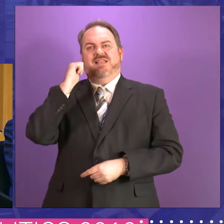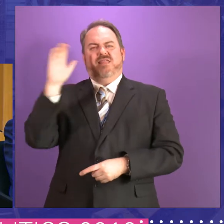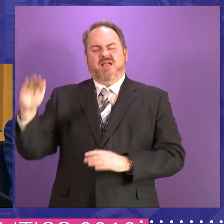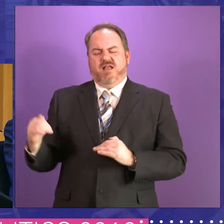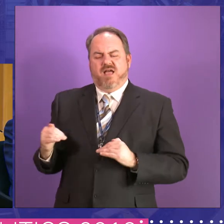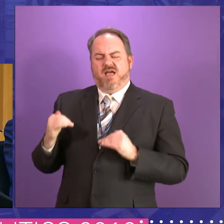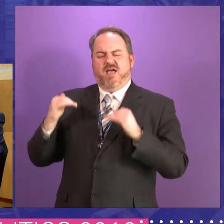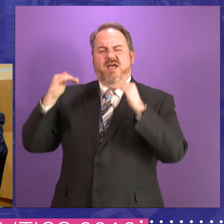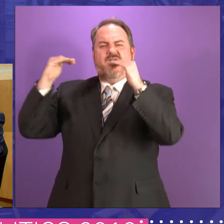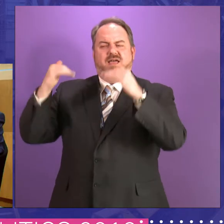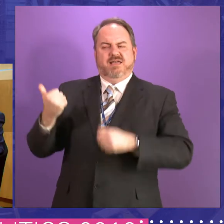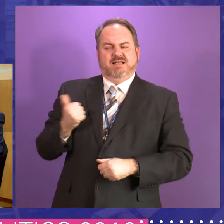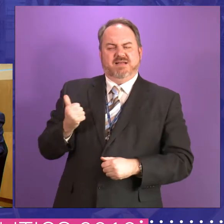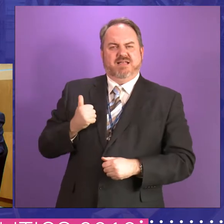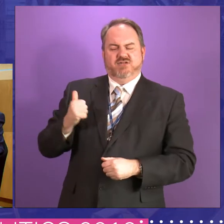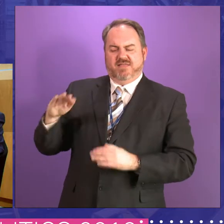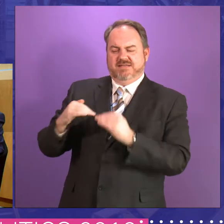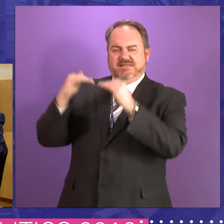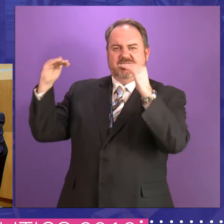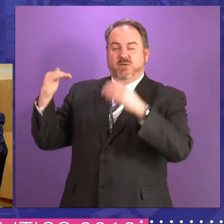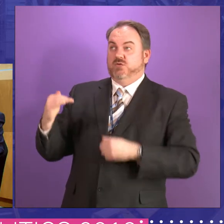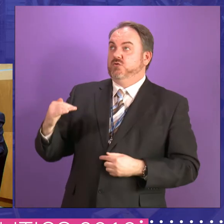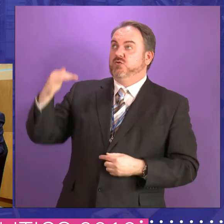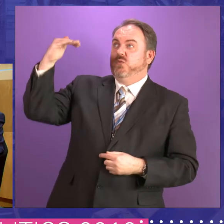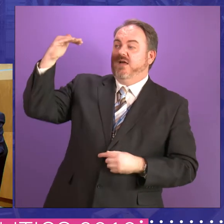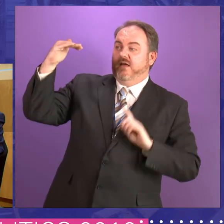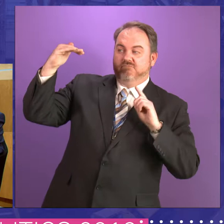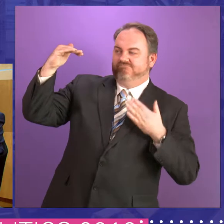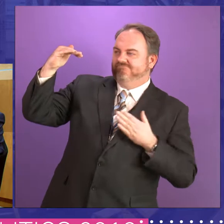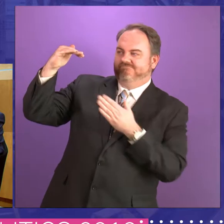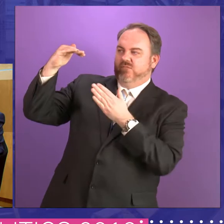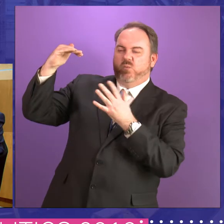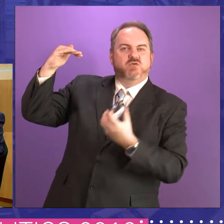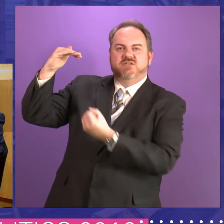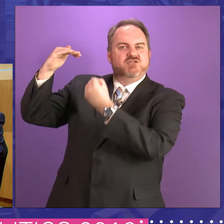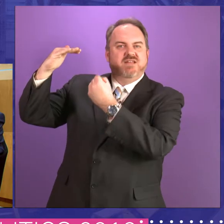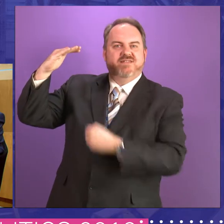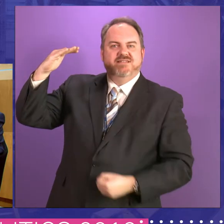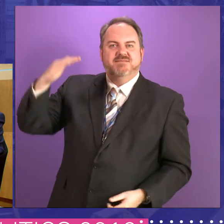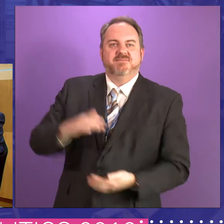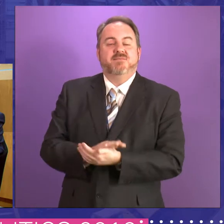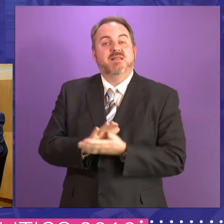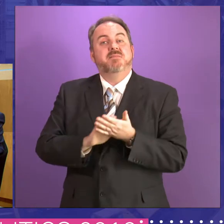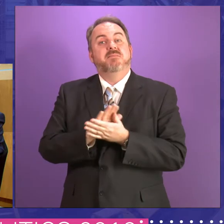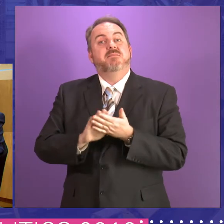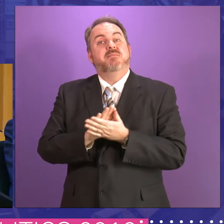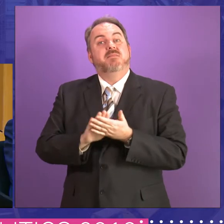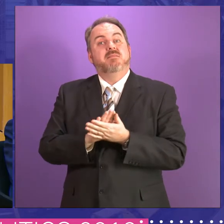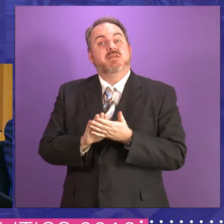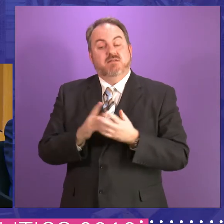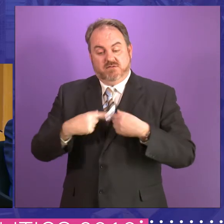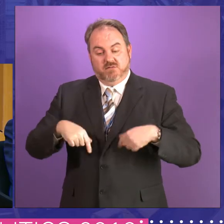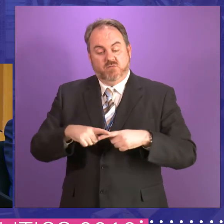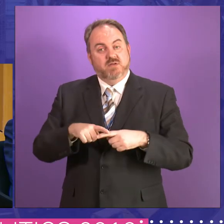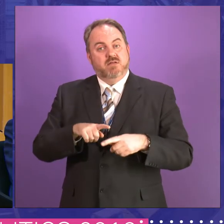expectations. We were being held to such a high standard that it was almost impossible. That is not to say that we were